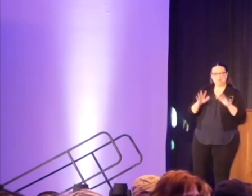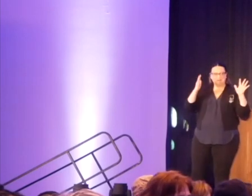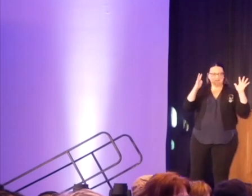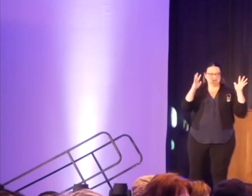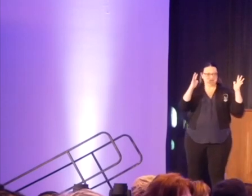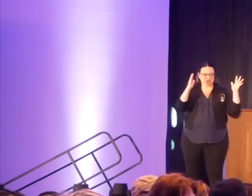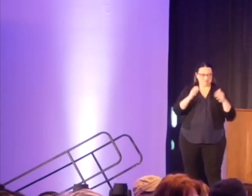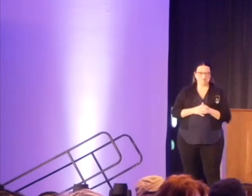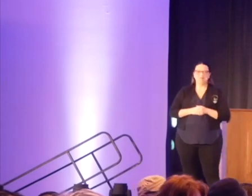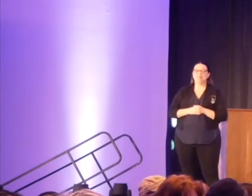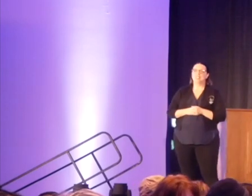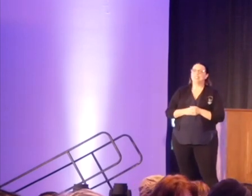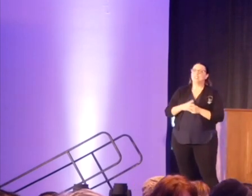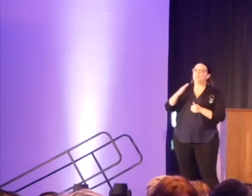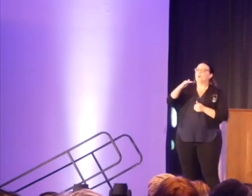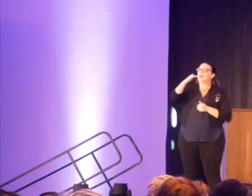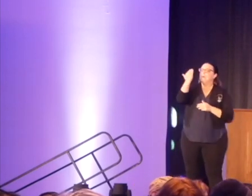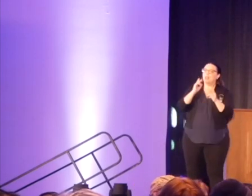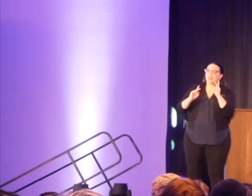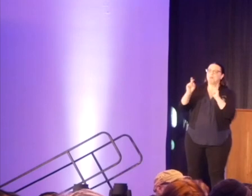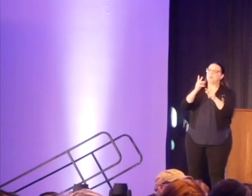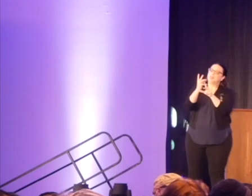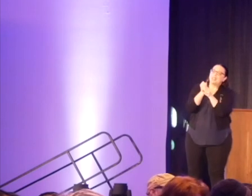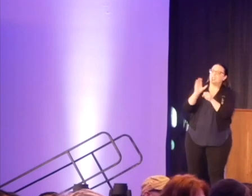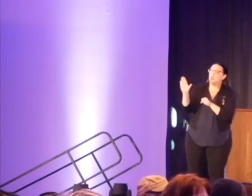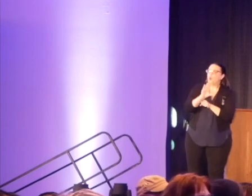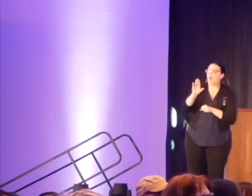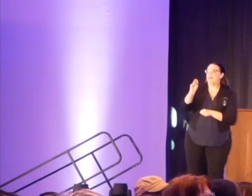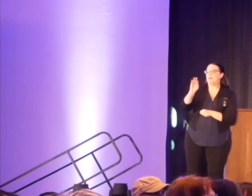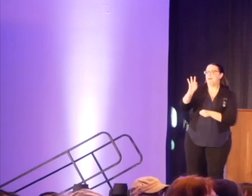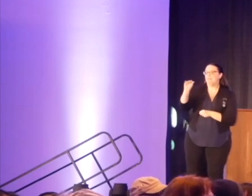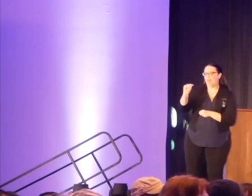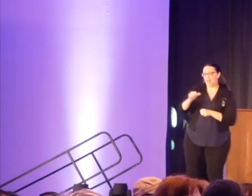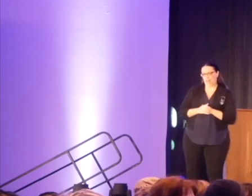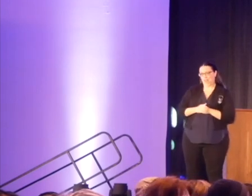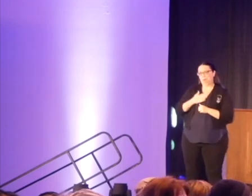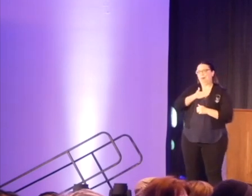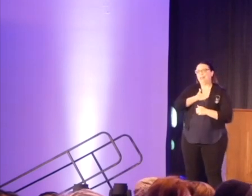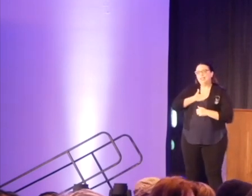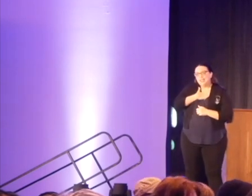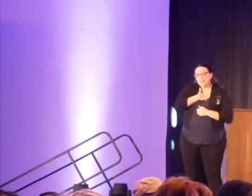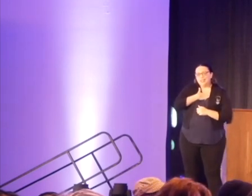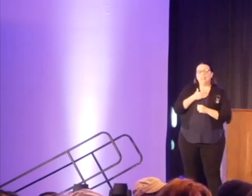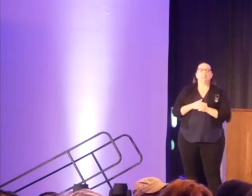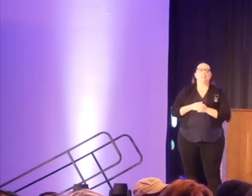And so, black people, please get your MFA. And I say that because